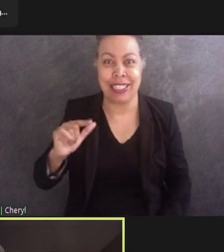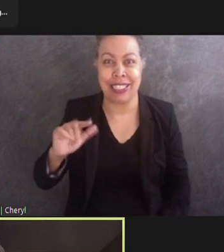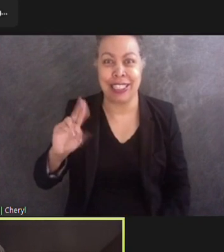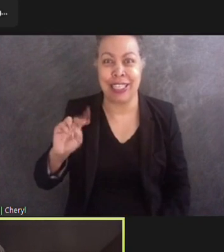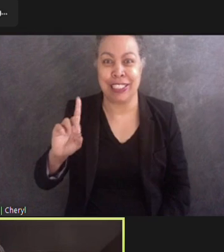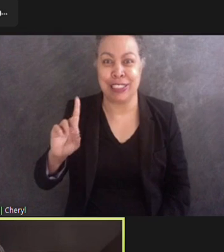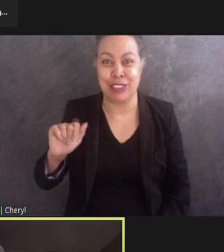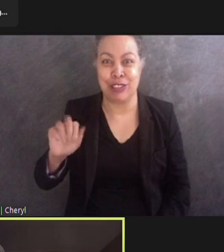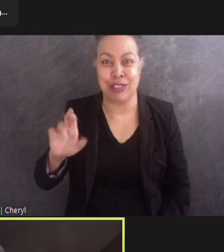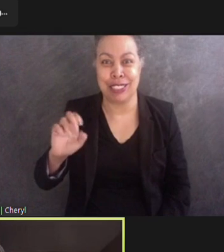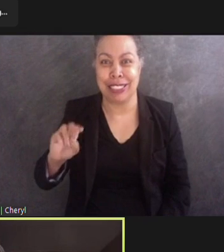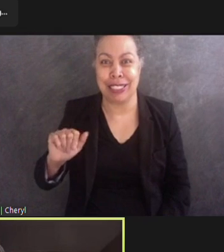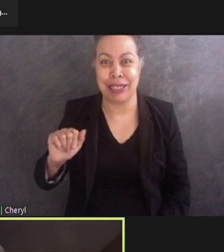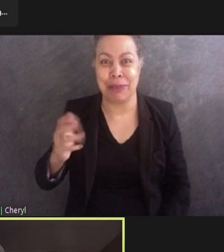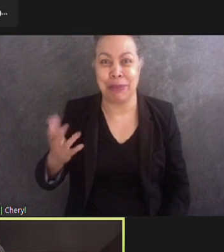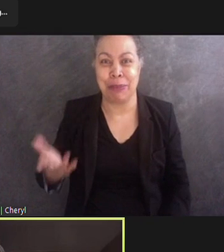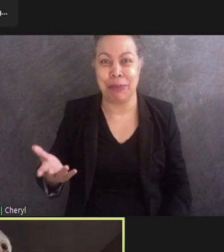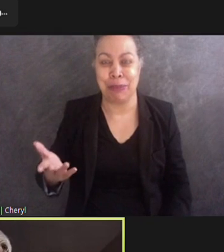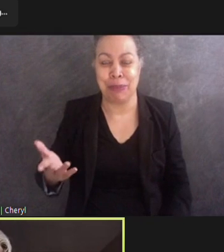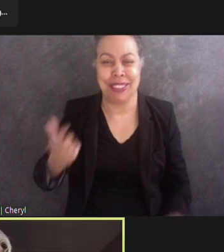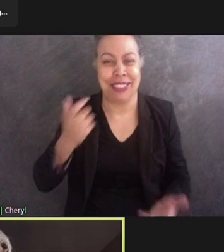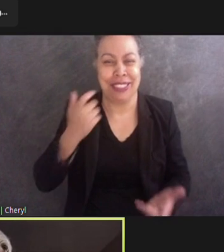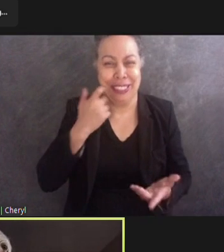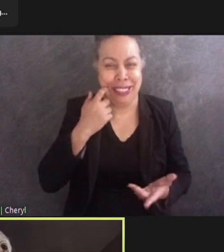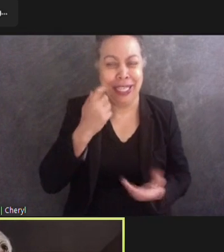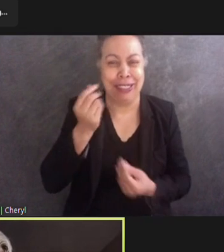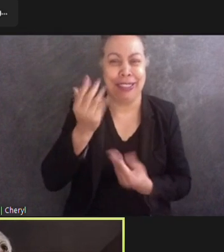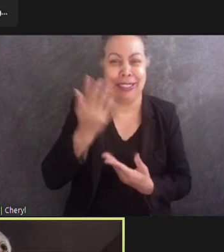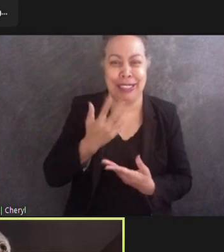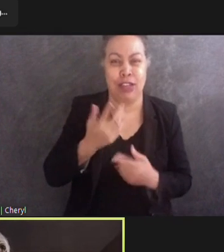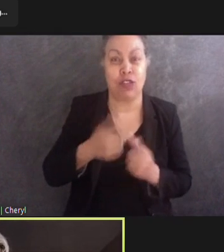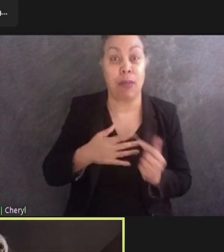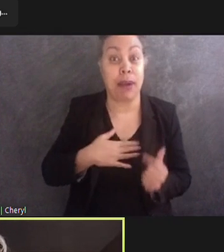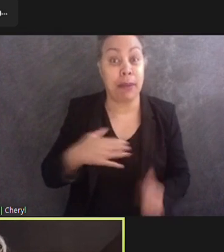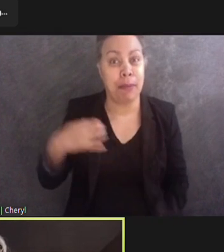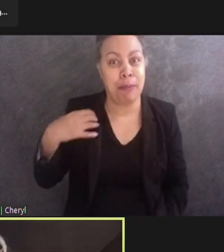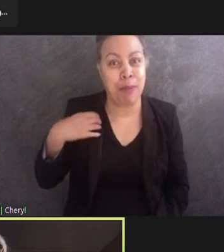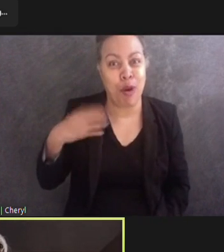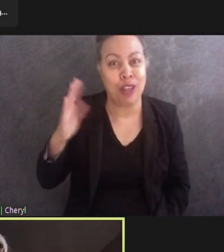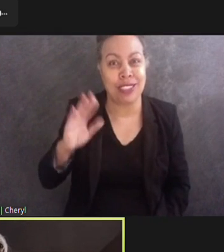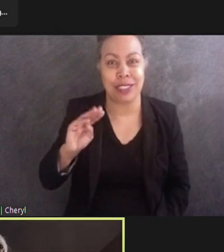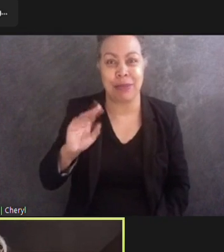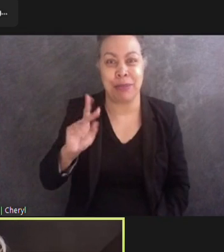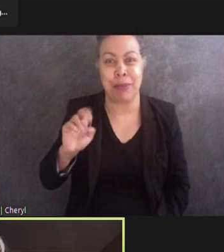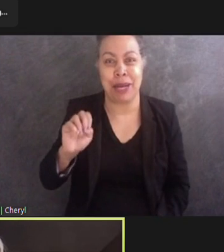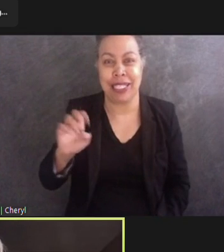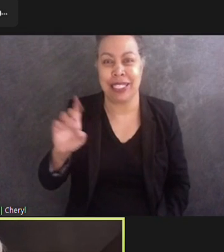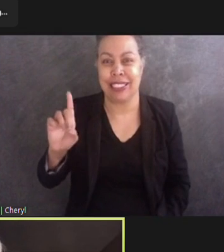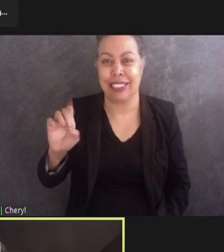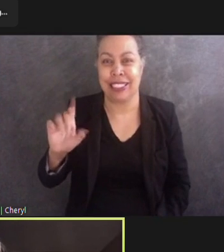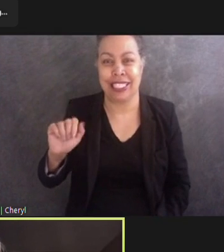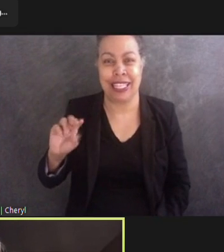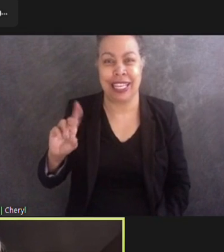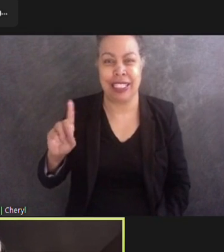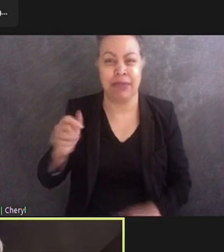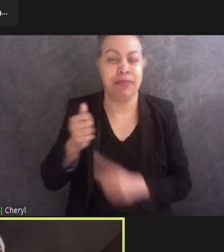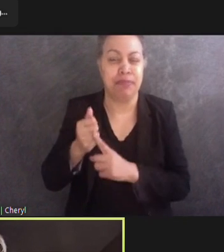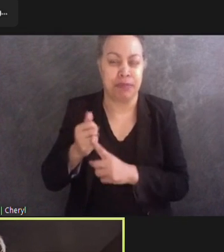heard from my boss at that time, Mike DeLand, who was chairman of the National Organization on Disability, talk